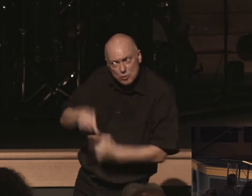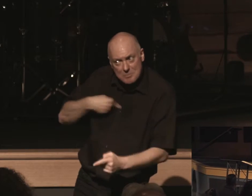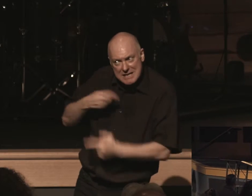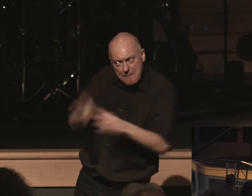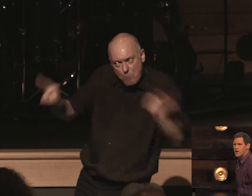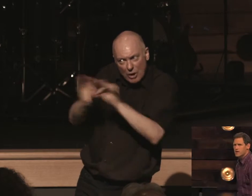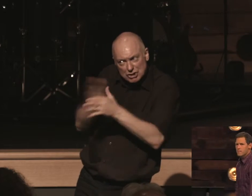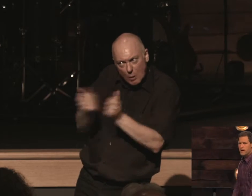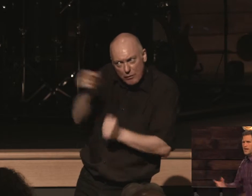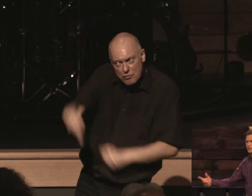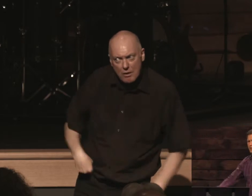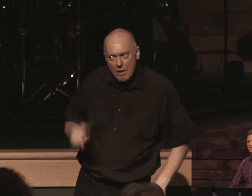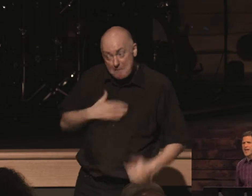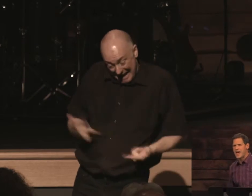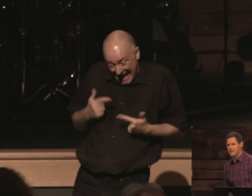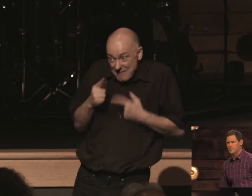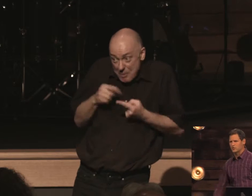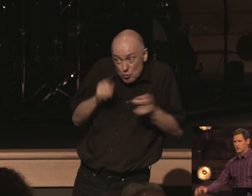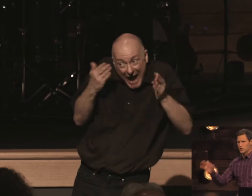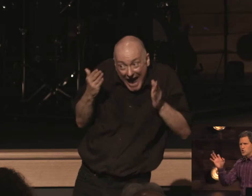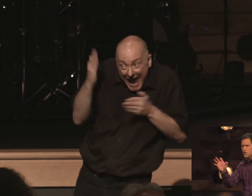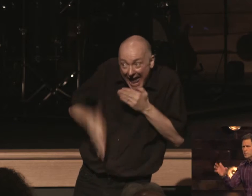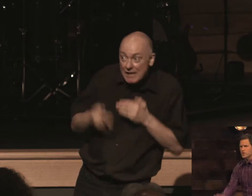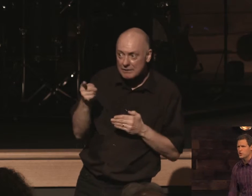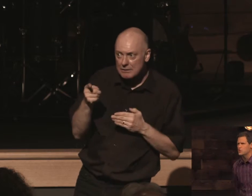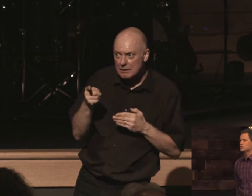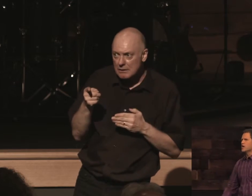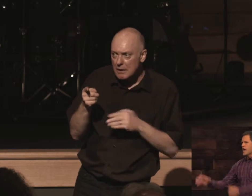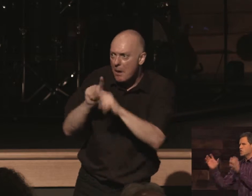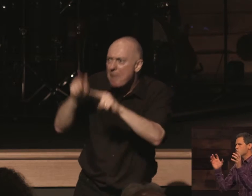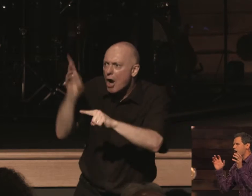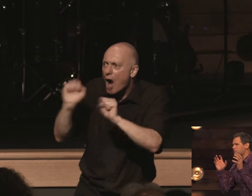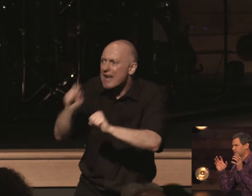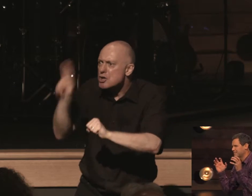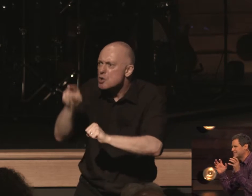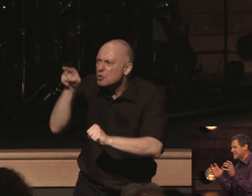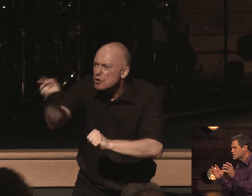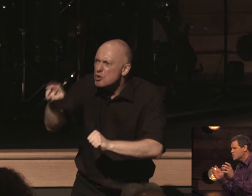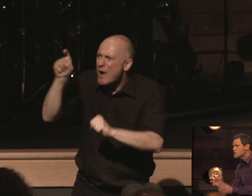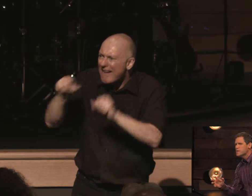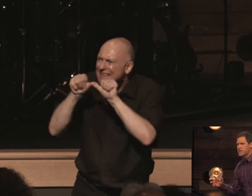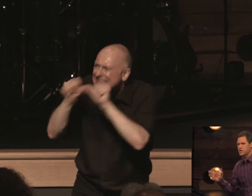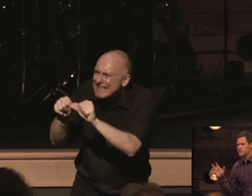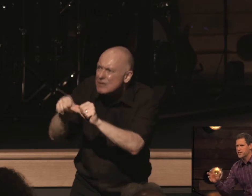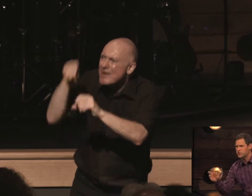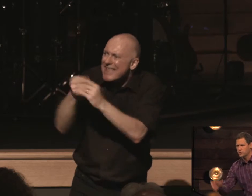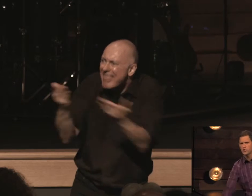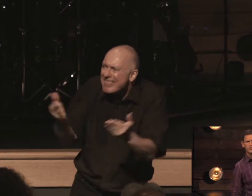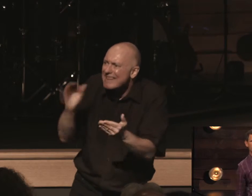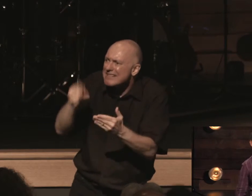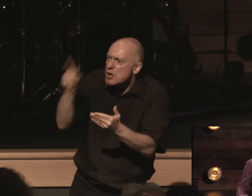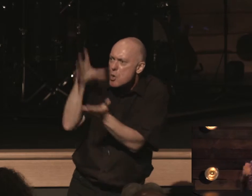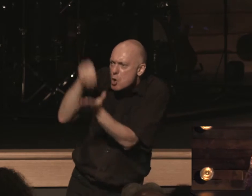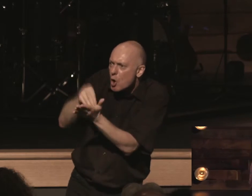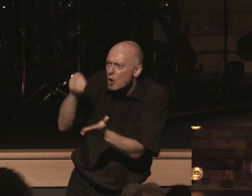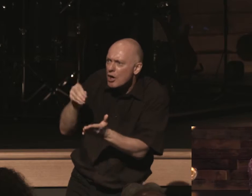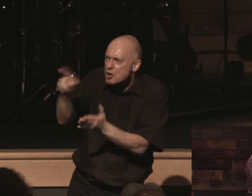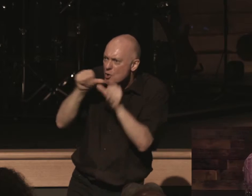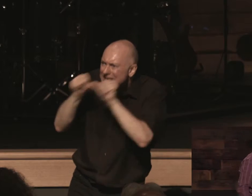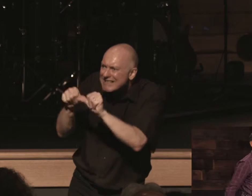with you right now my life is about to end but listen you can be used and you have to continue in the things that you have learned you continue in that